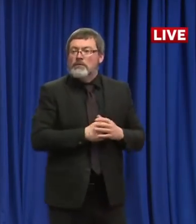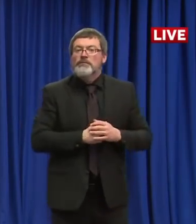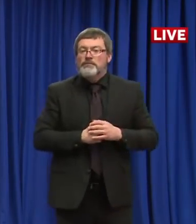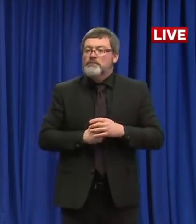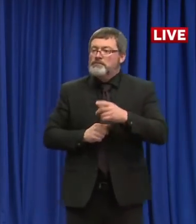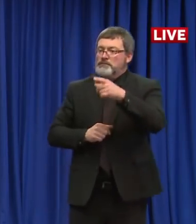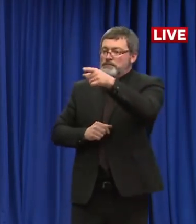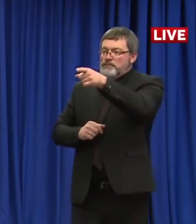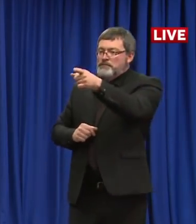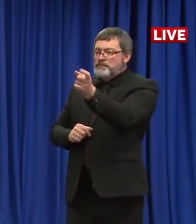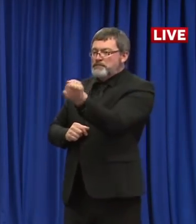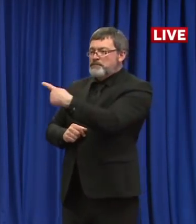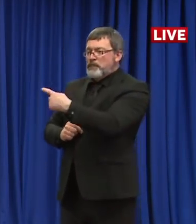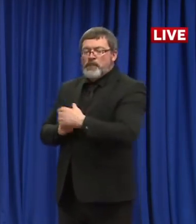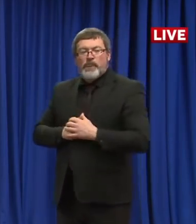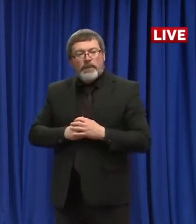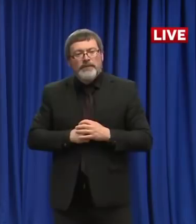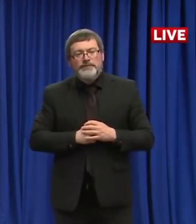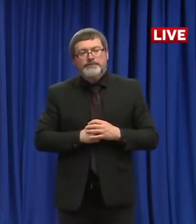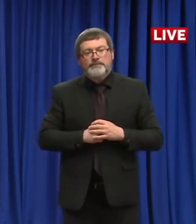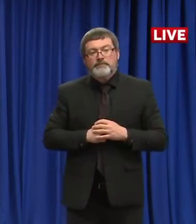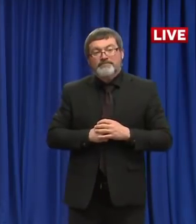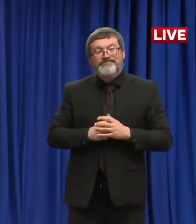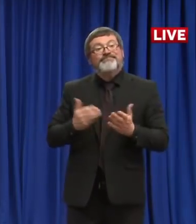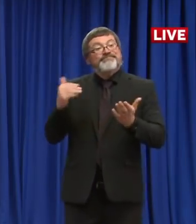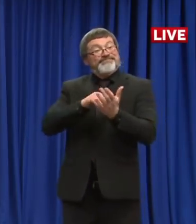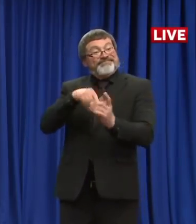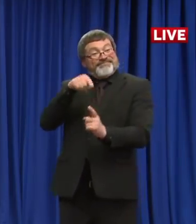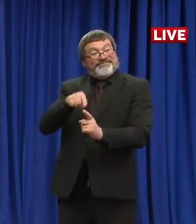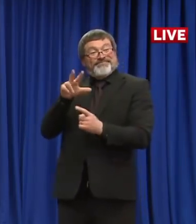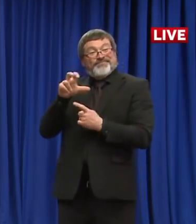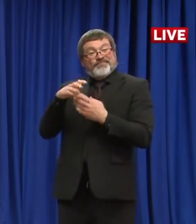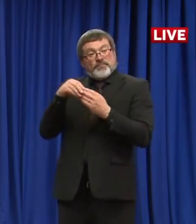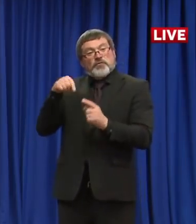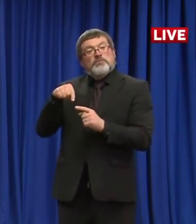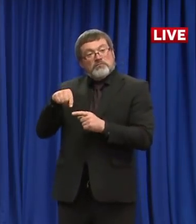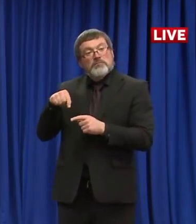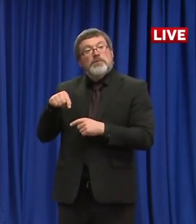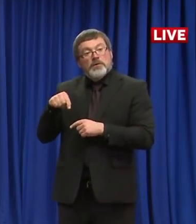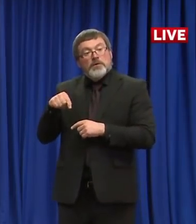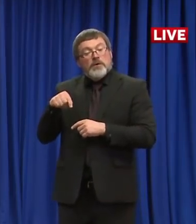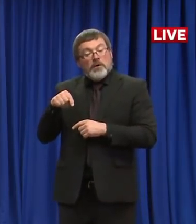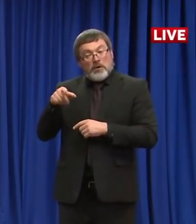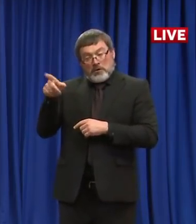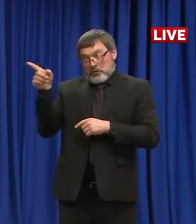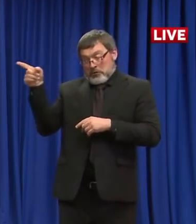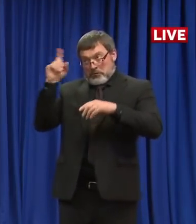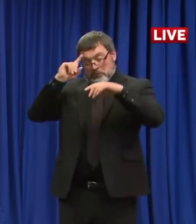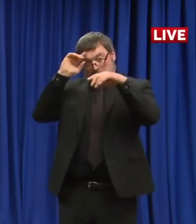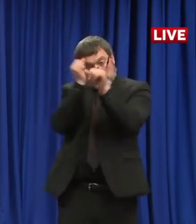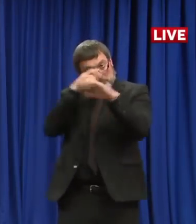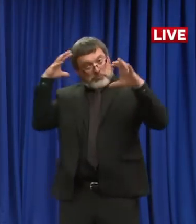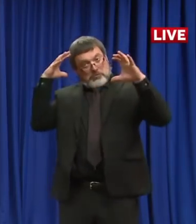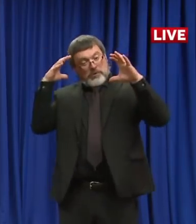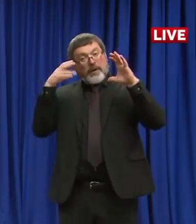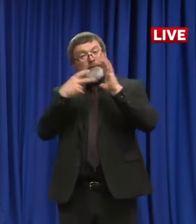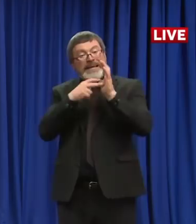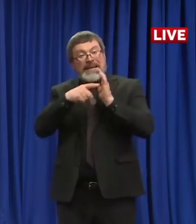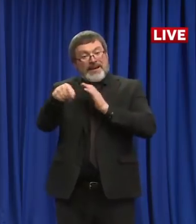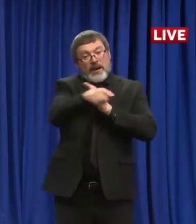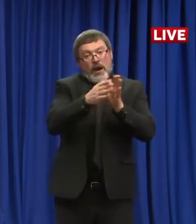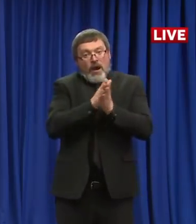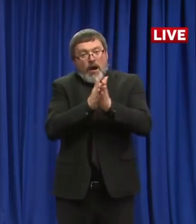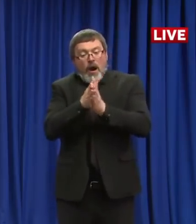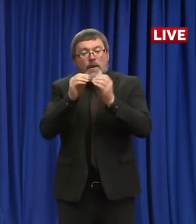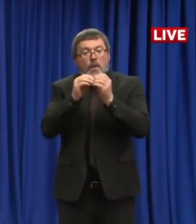incentivize more people to work, or is it a recognition that they're working in a hazardous situation, a little bit of boats? I mean, what